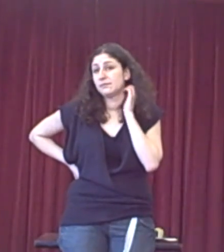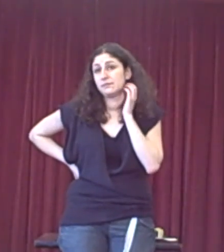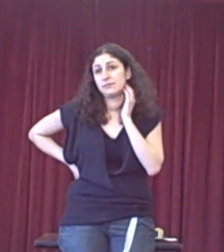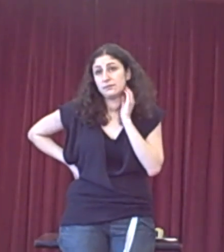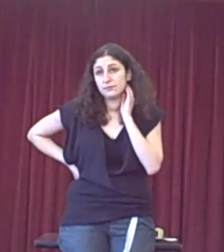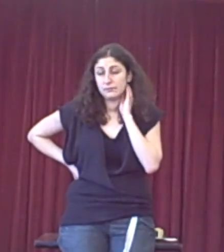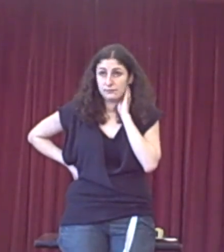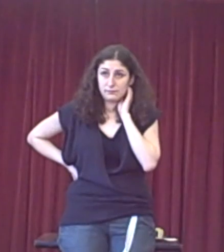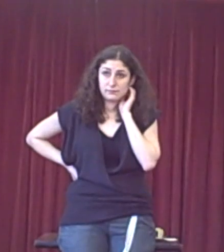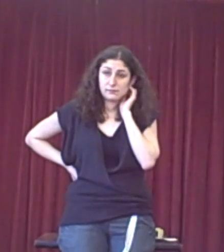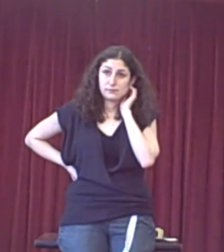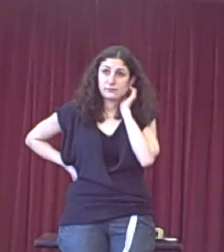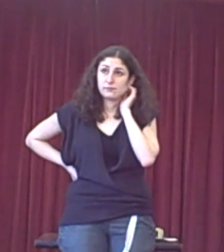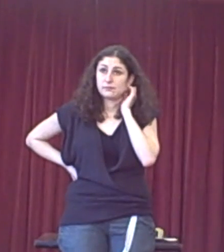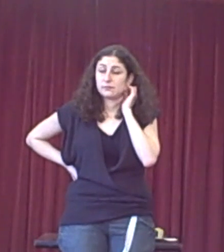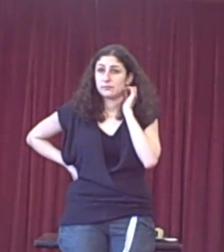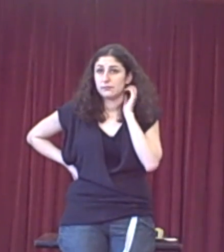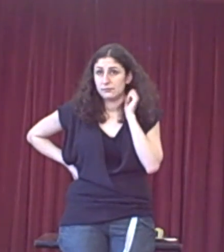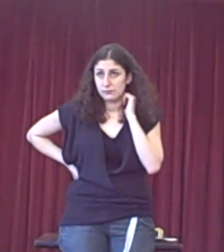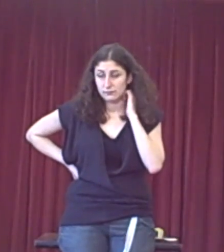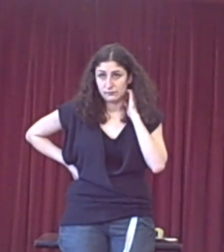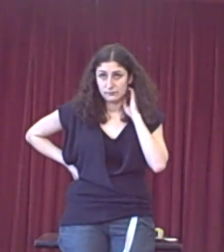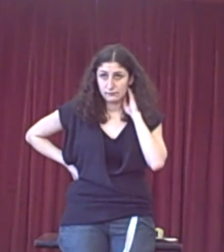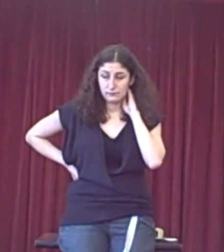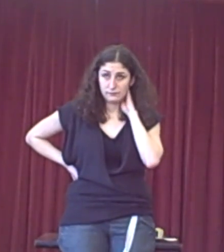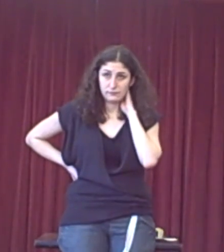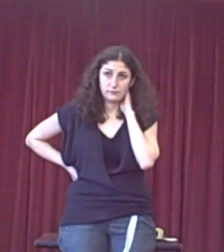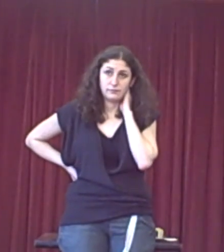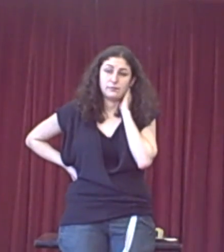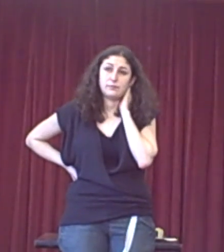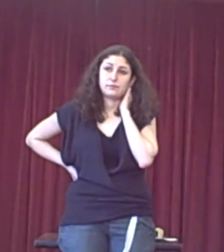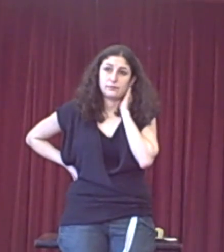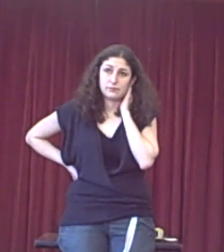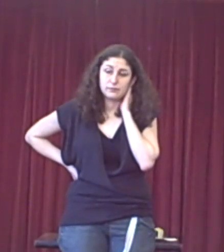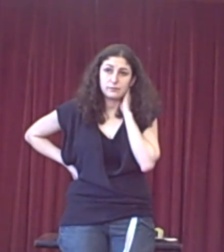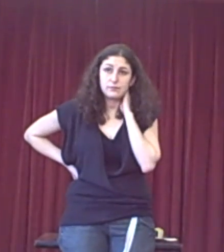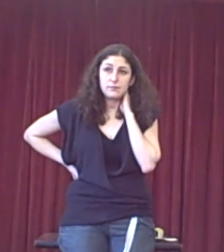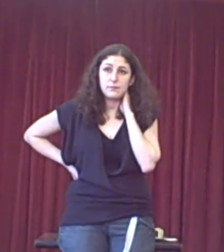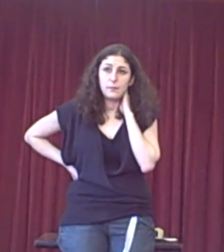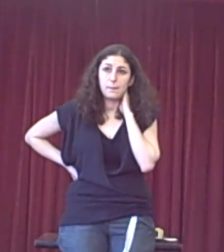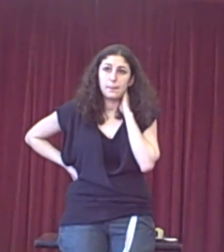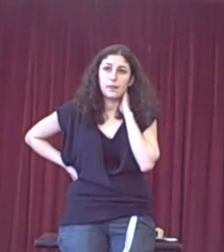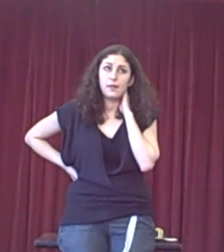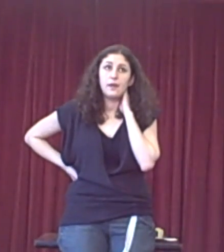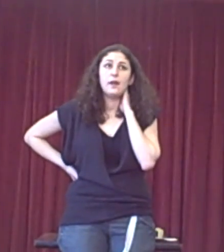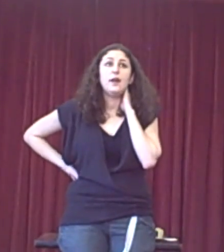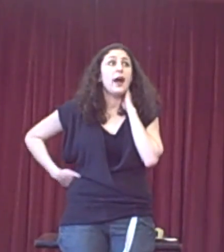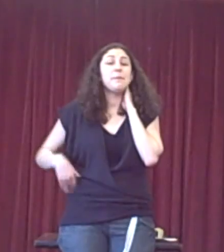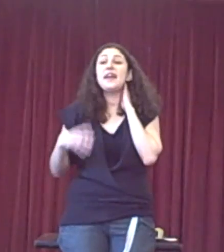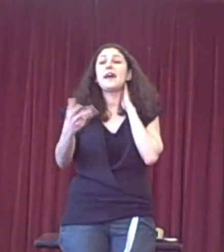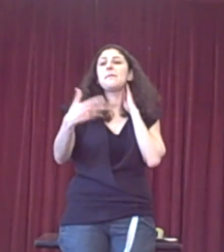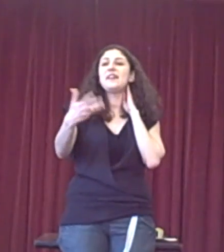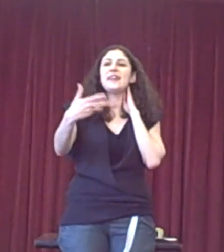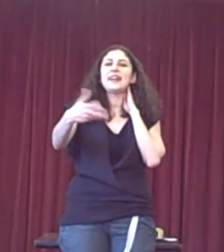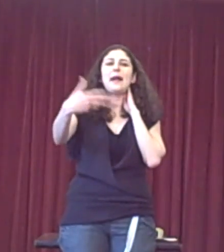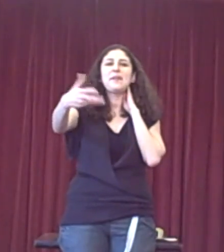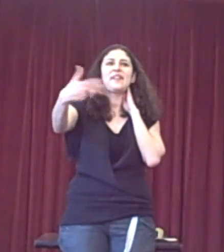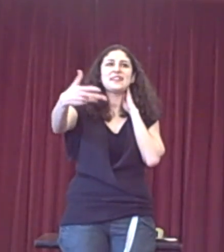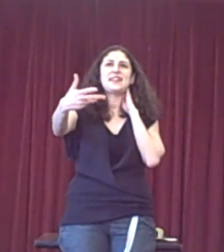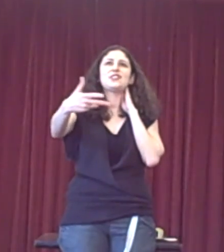argument, which has some credence, but the tragedy is that it fails on this level? Yeah, I mean, it can be in that sense